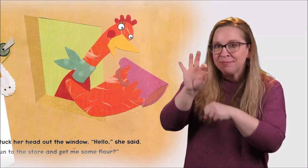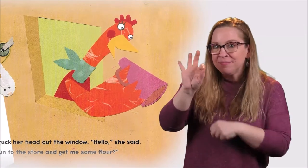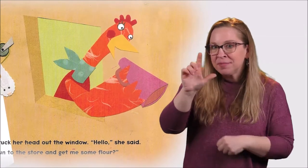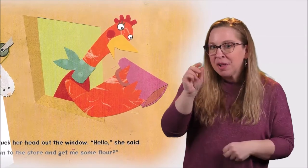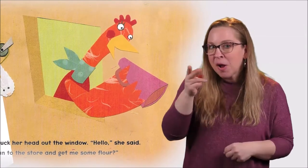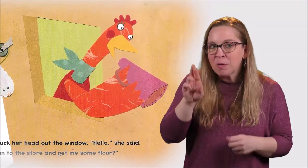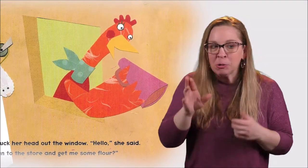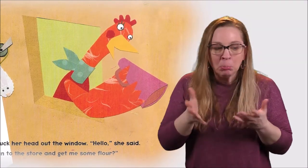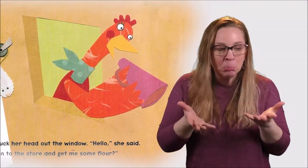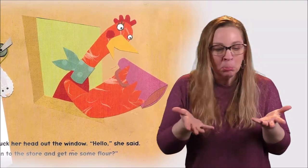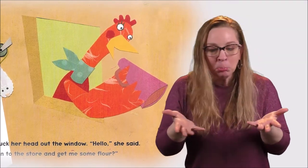me some flour.